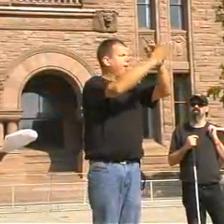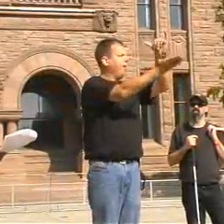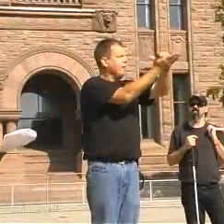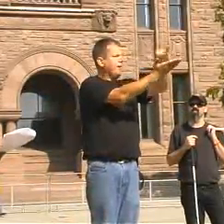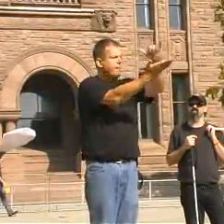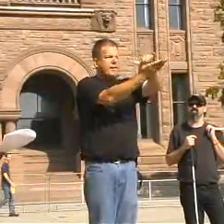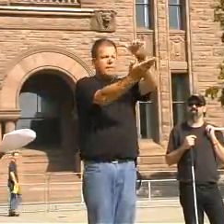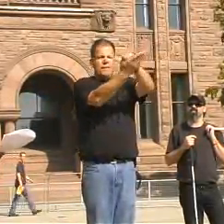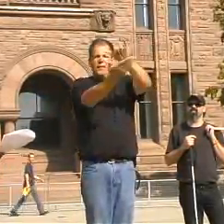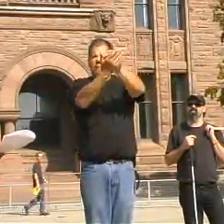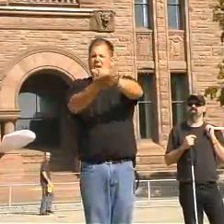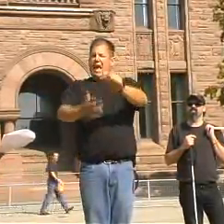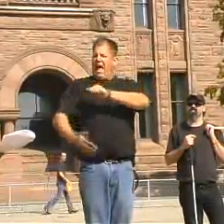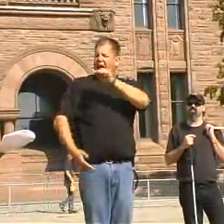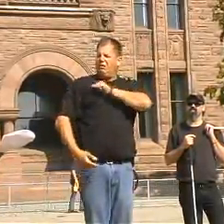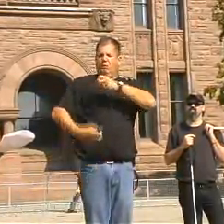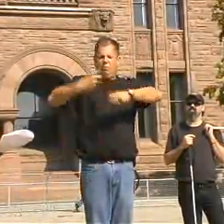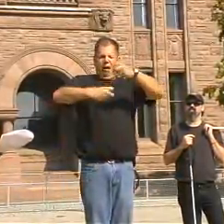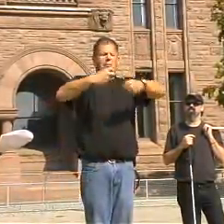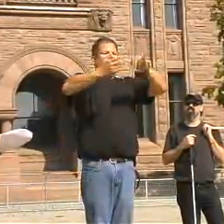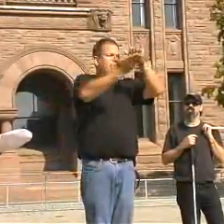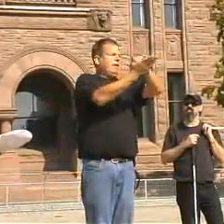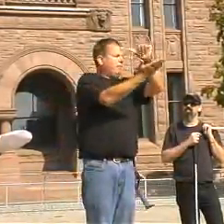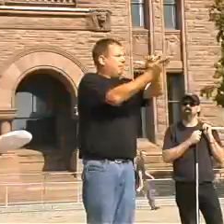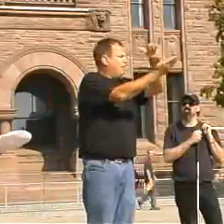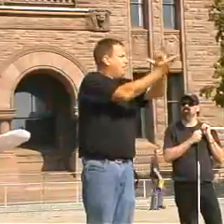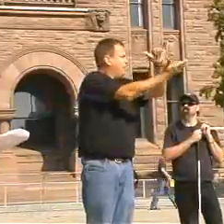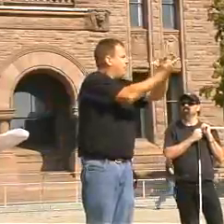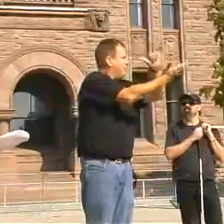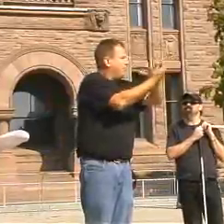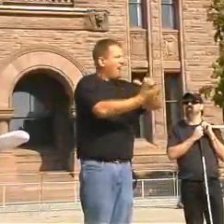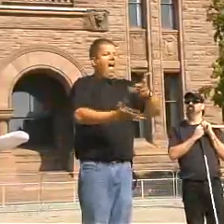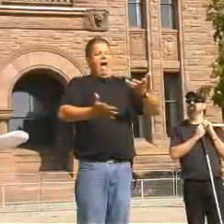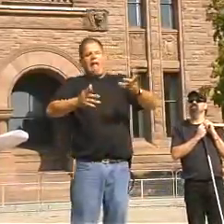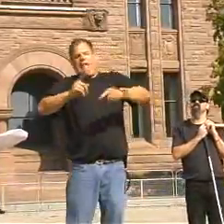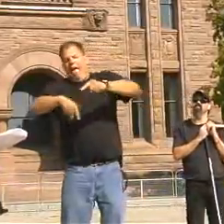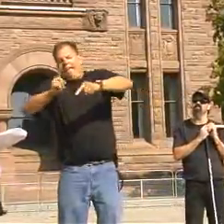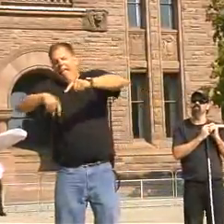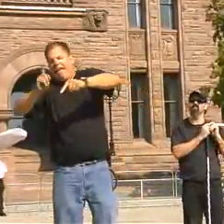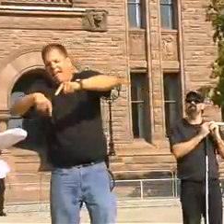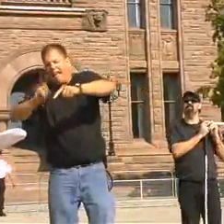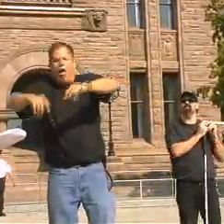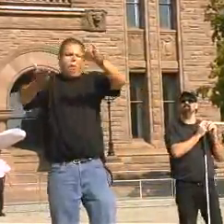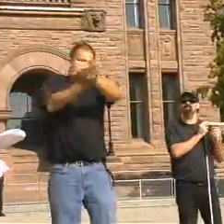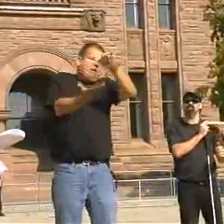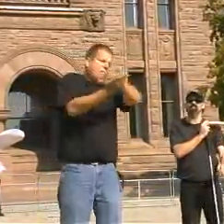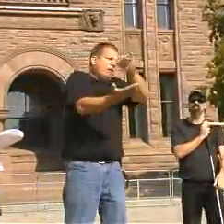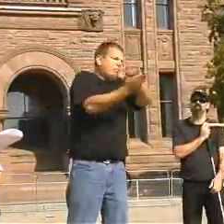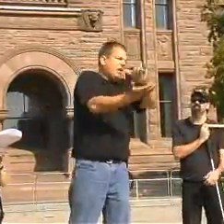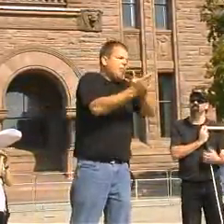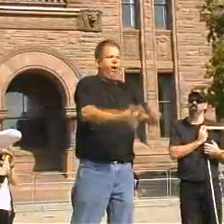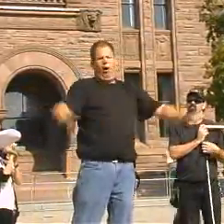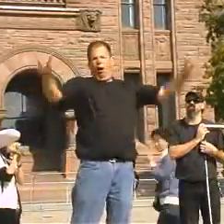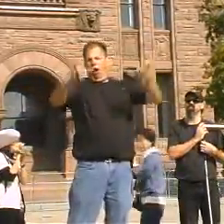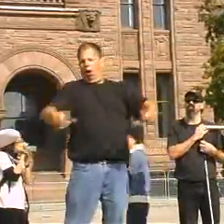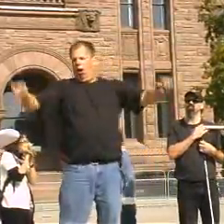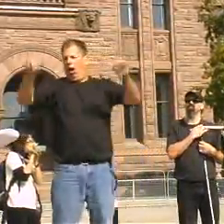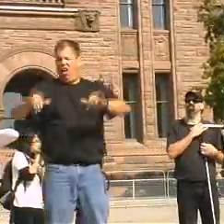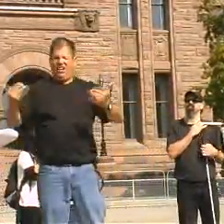facing the same barriers. Attitudinal barriers. barriers. People saying it's impossible for deaf people.